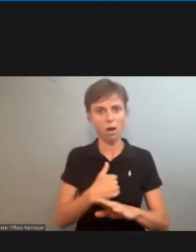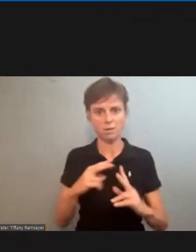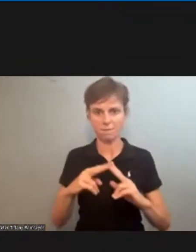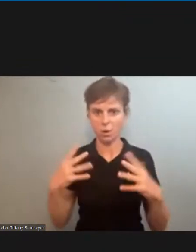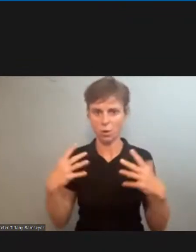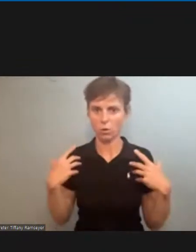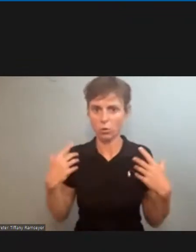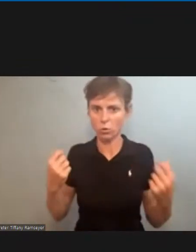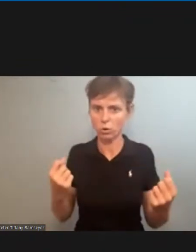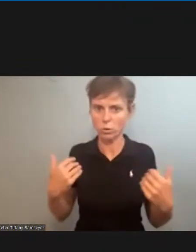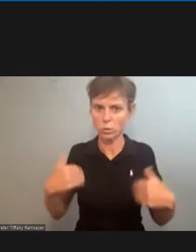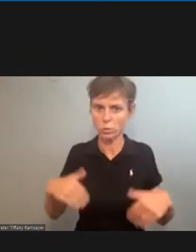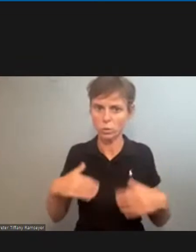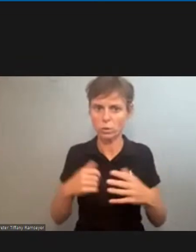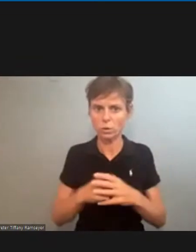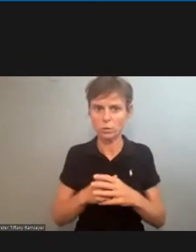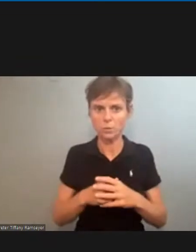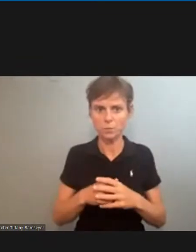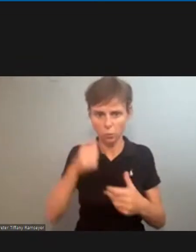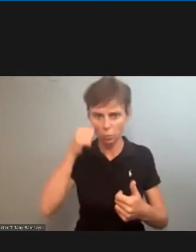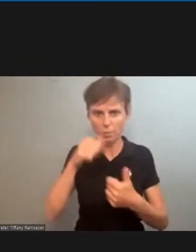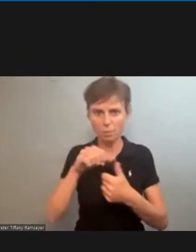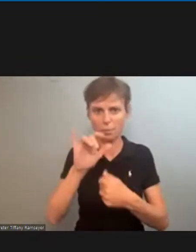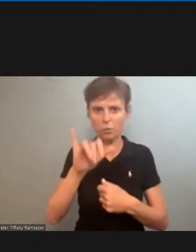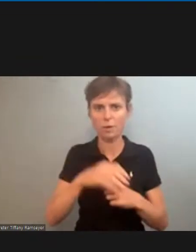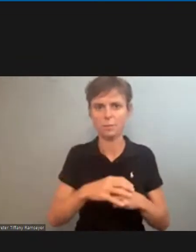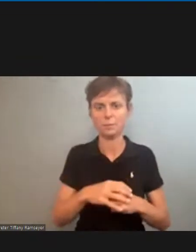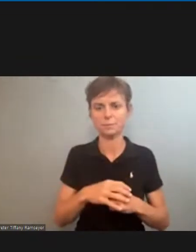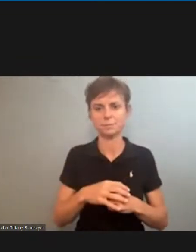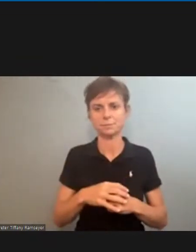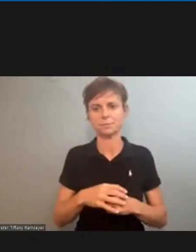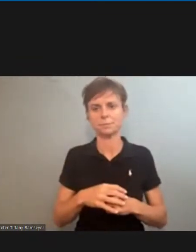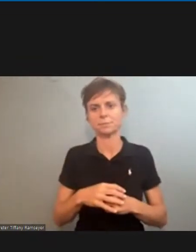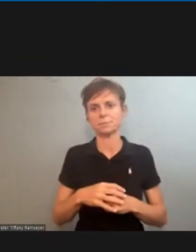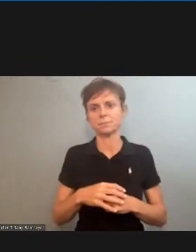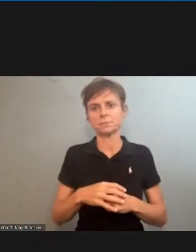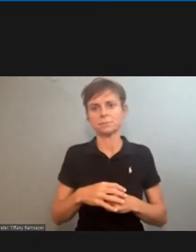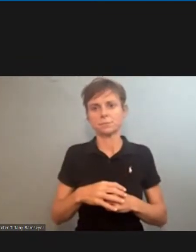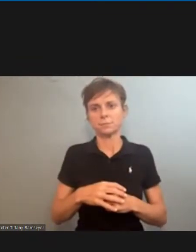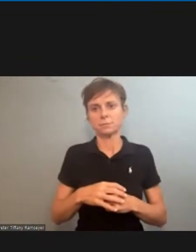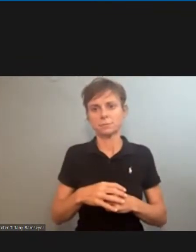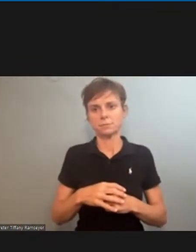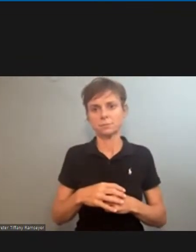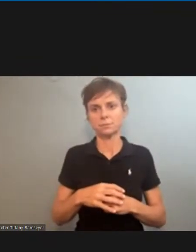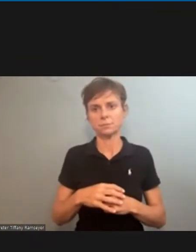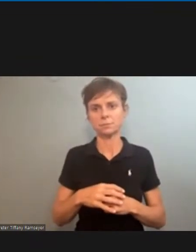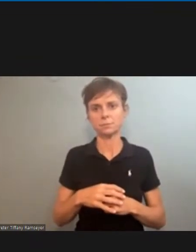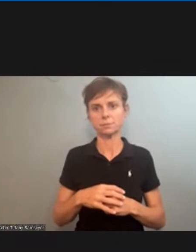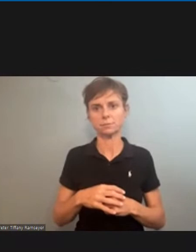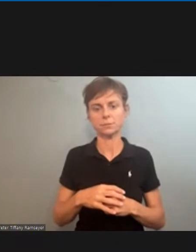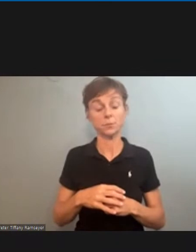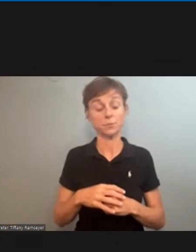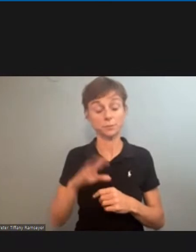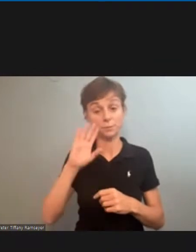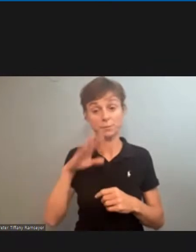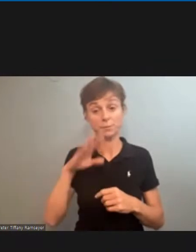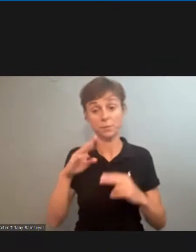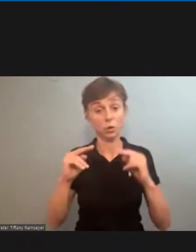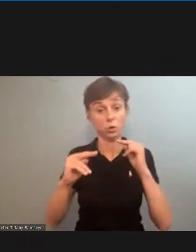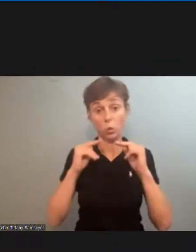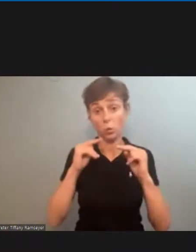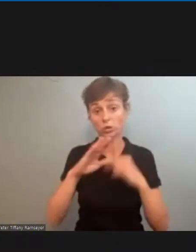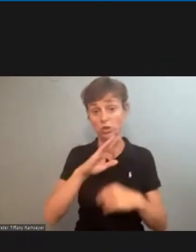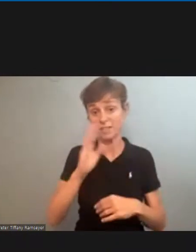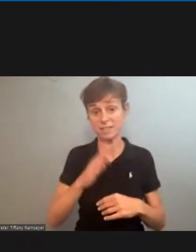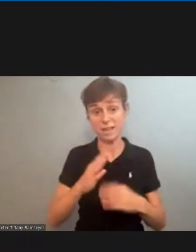a few observations and then i'd like to get to some questions one is negotiations are never easy we